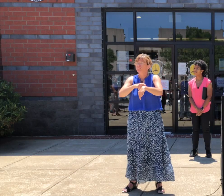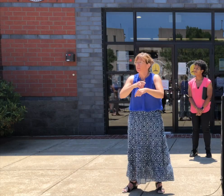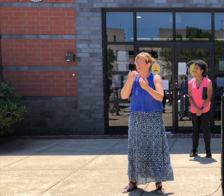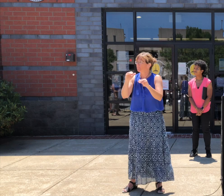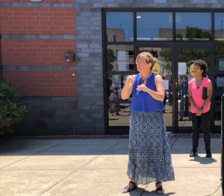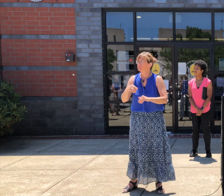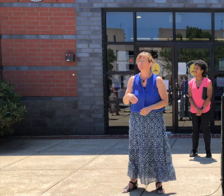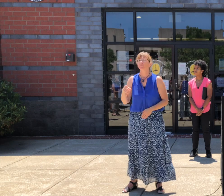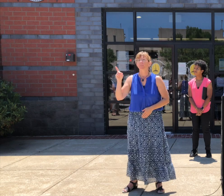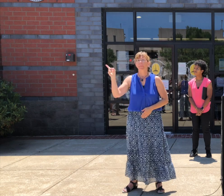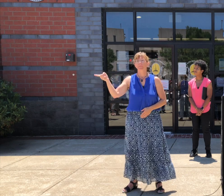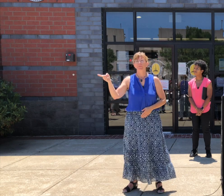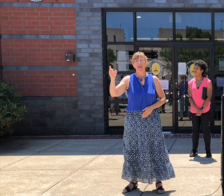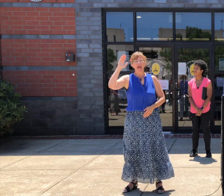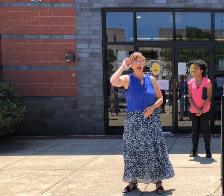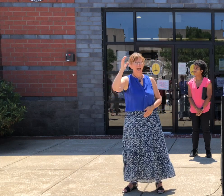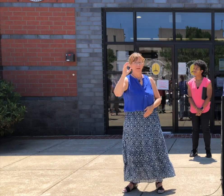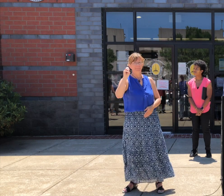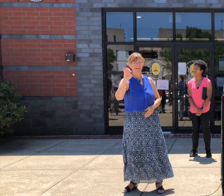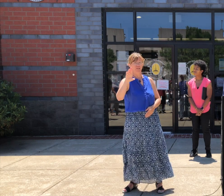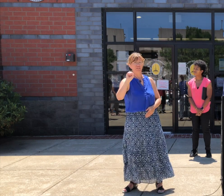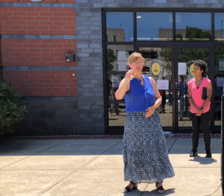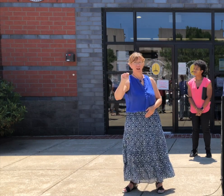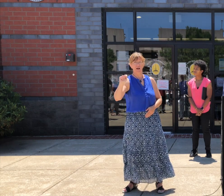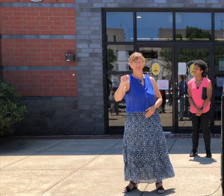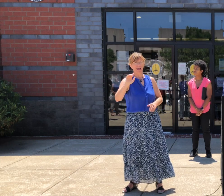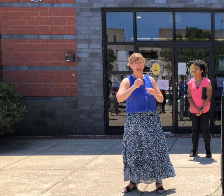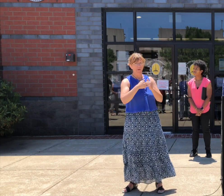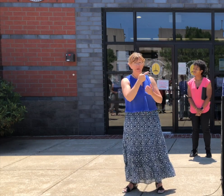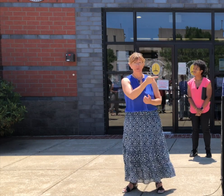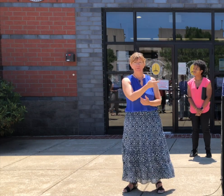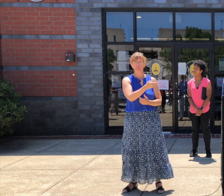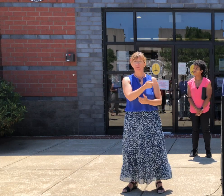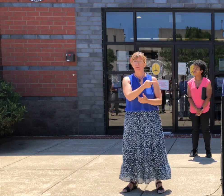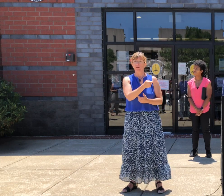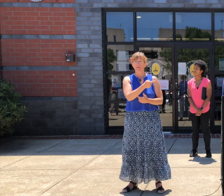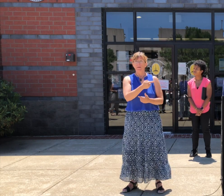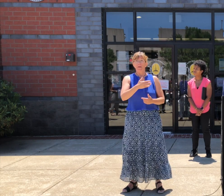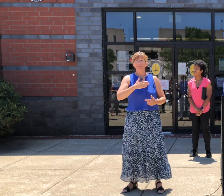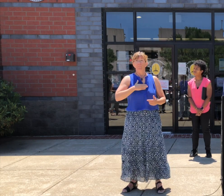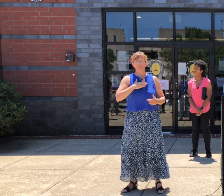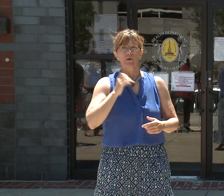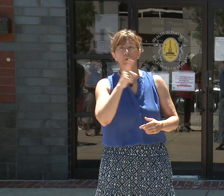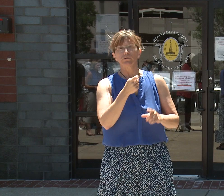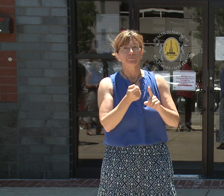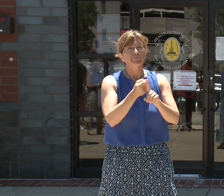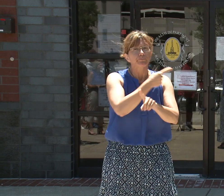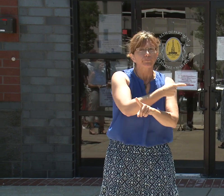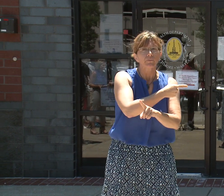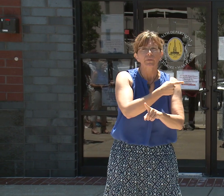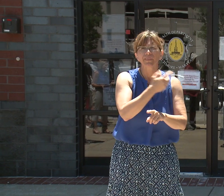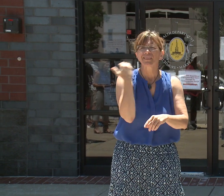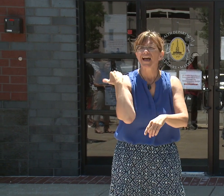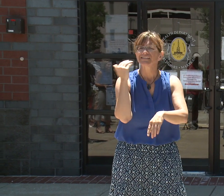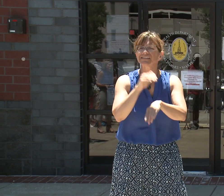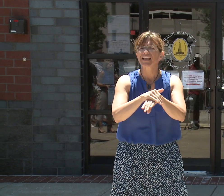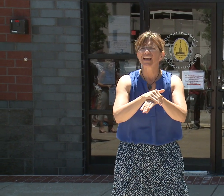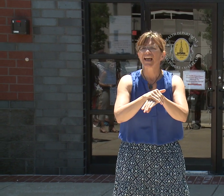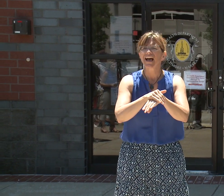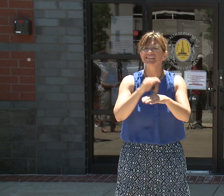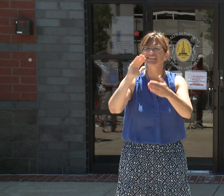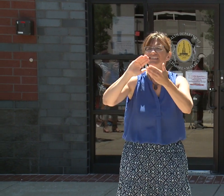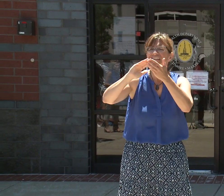Hi, Mayor Scott. How are you? I'm good. Good. Just an off topic question from the town hall last night that you did not attend.